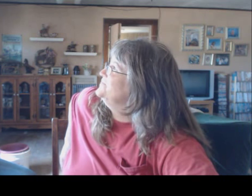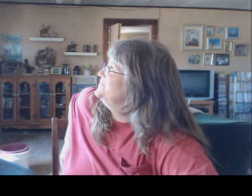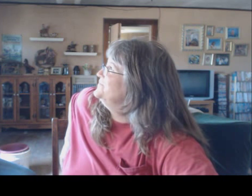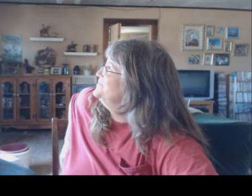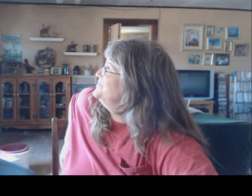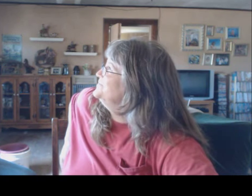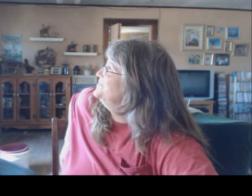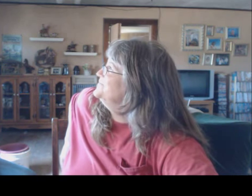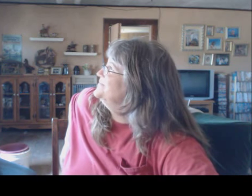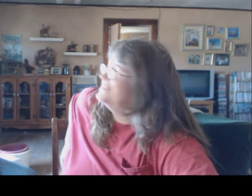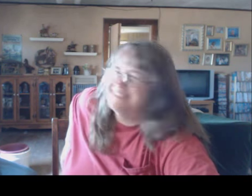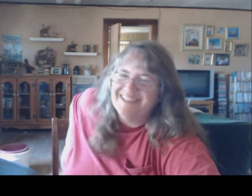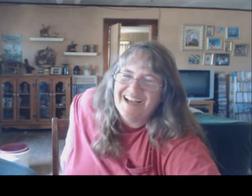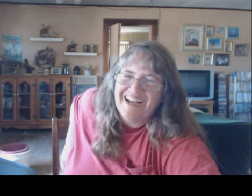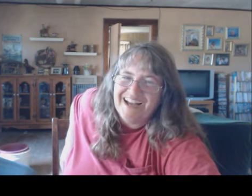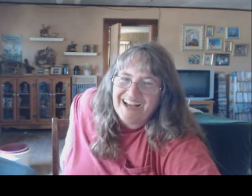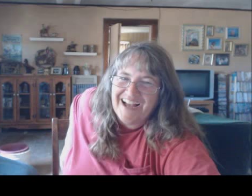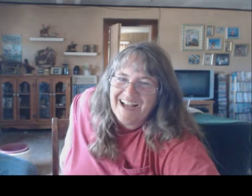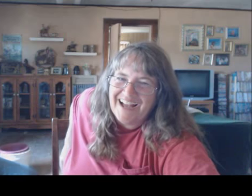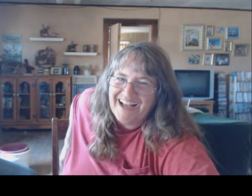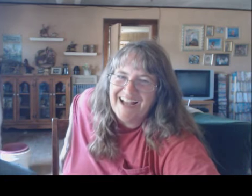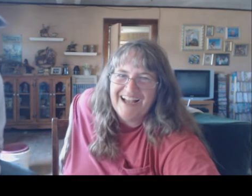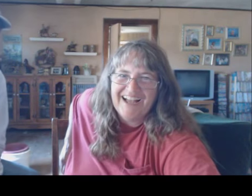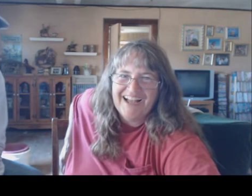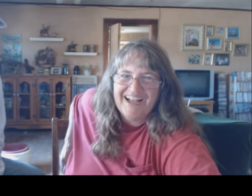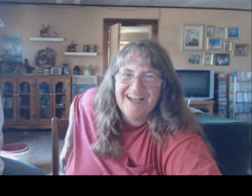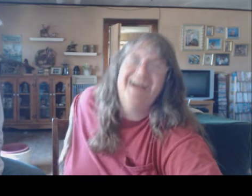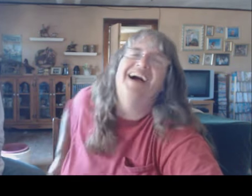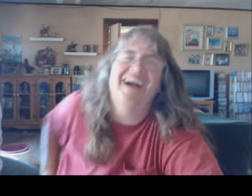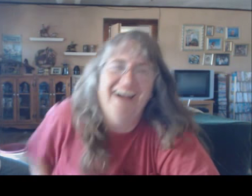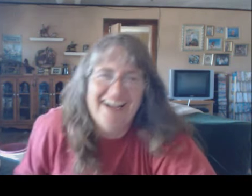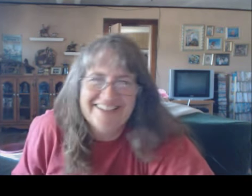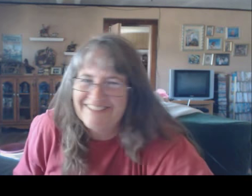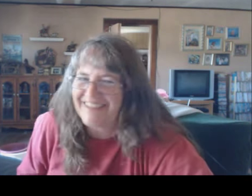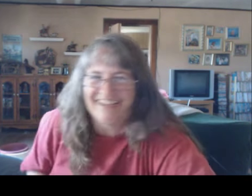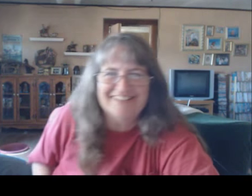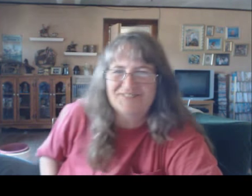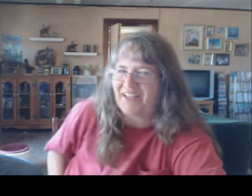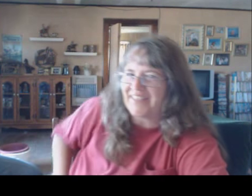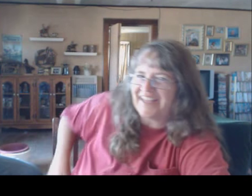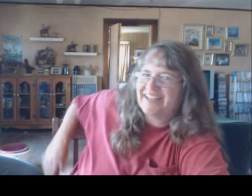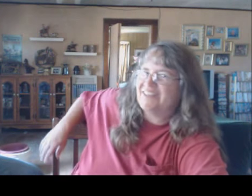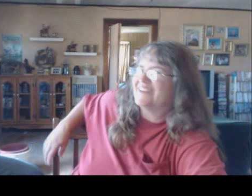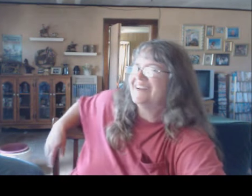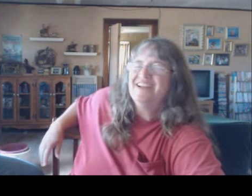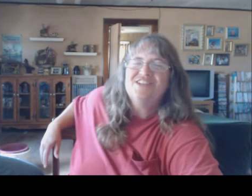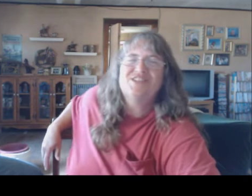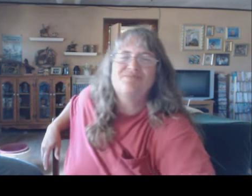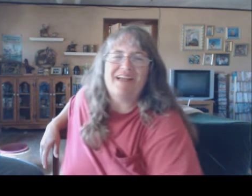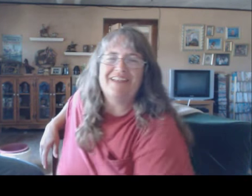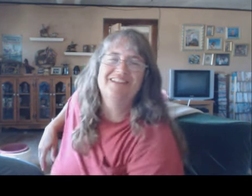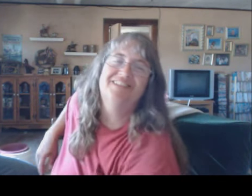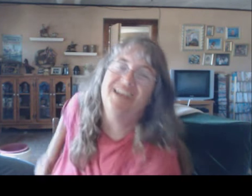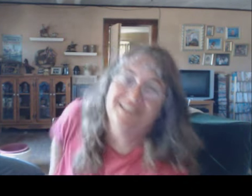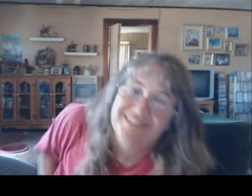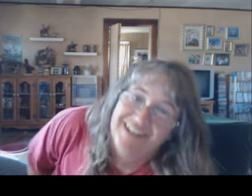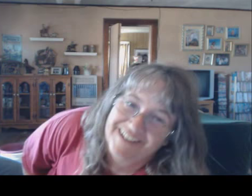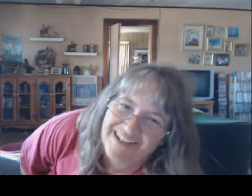I did it. Let's go chupacabra. Ha You can't spell that either. Spelling does not